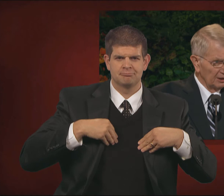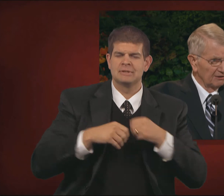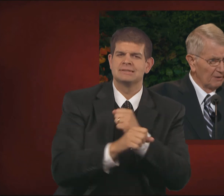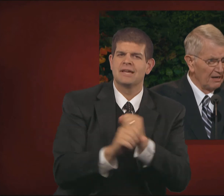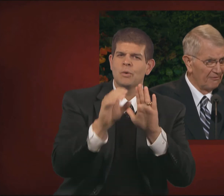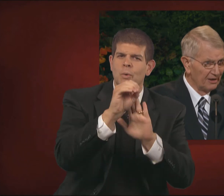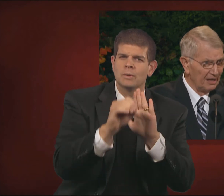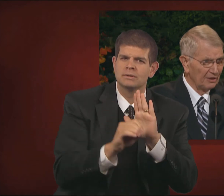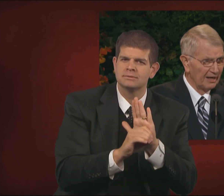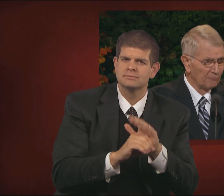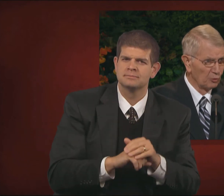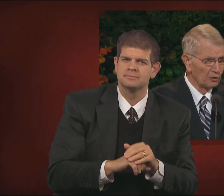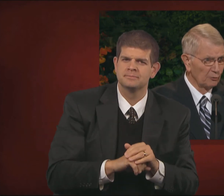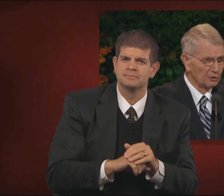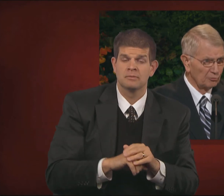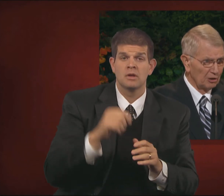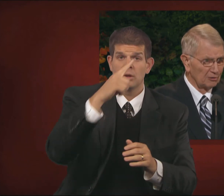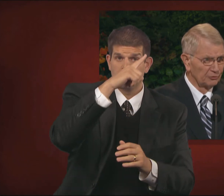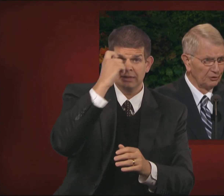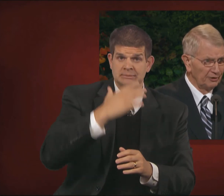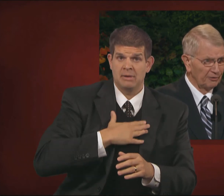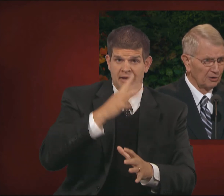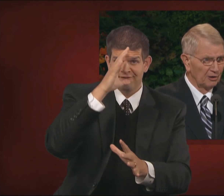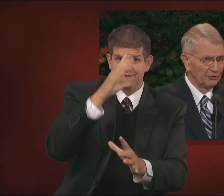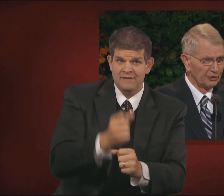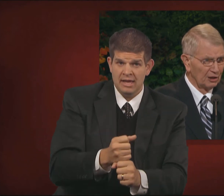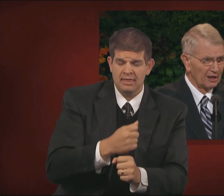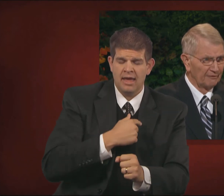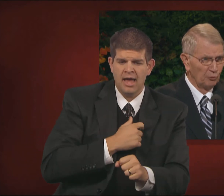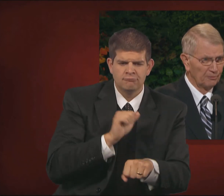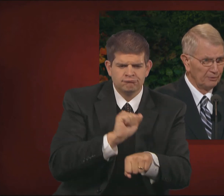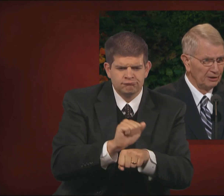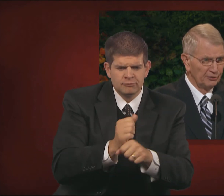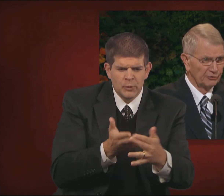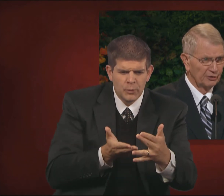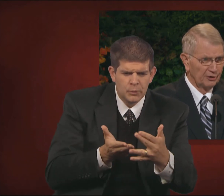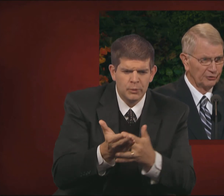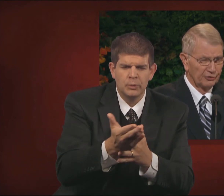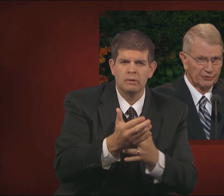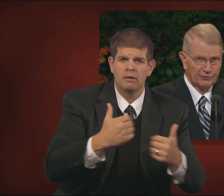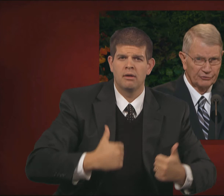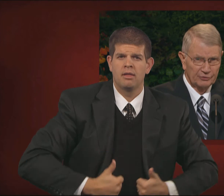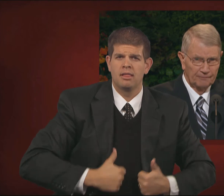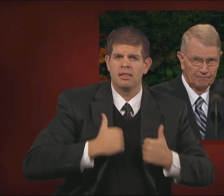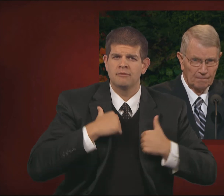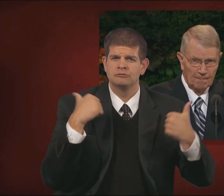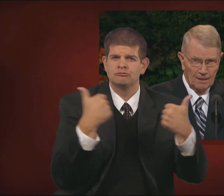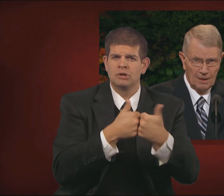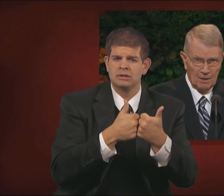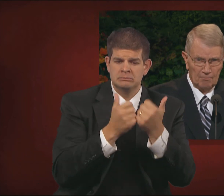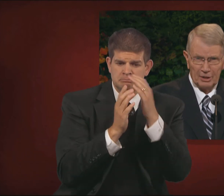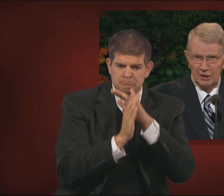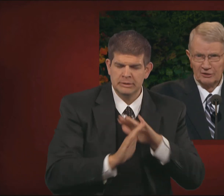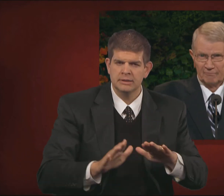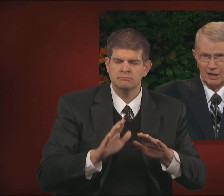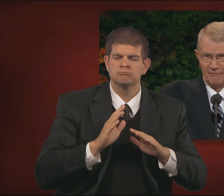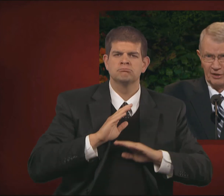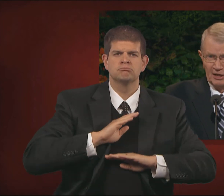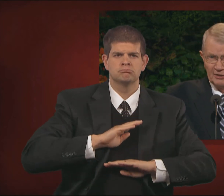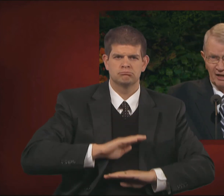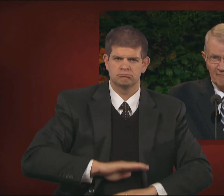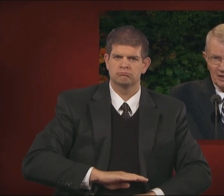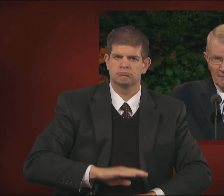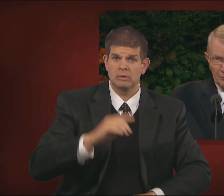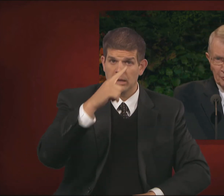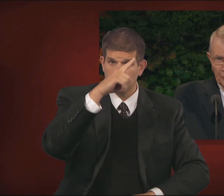Because of my faith, I have worked through the struggles and difficulties in life with peace and assurance. Because of my